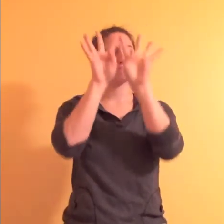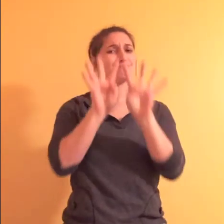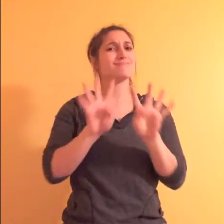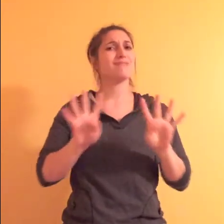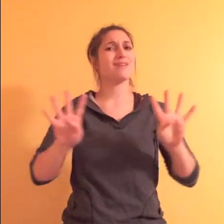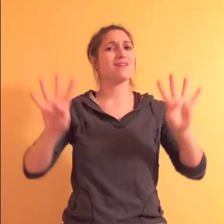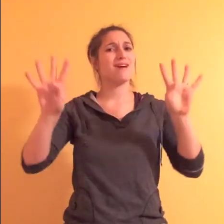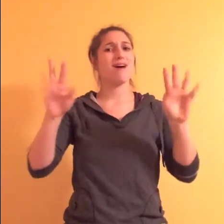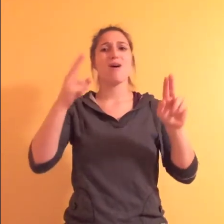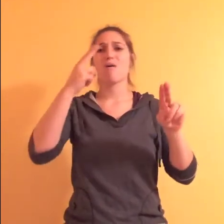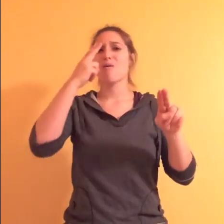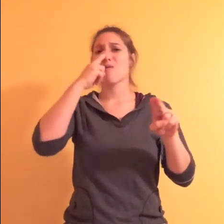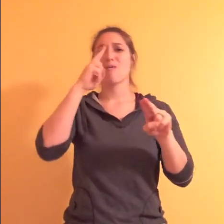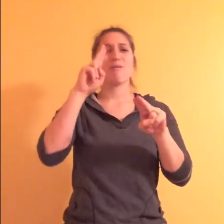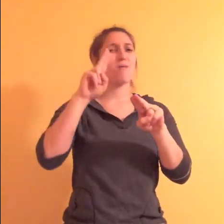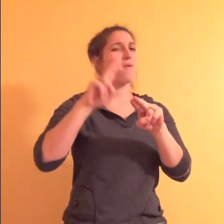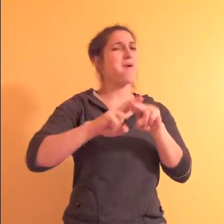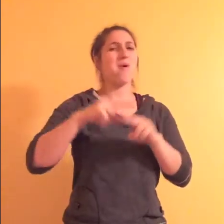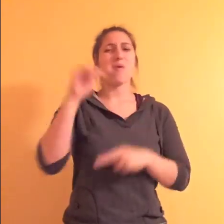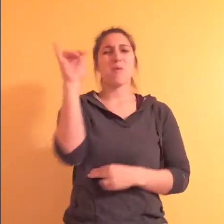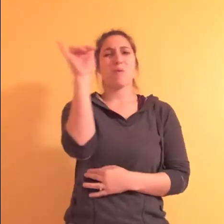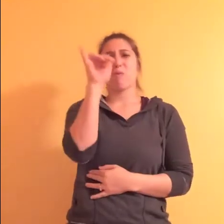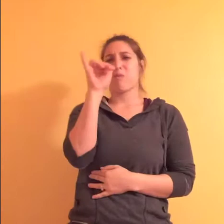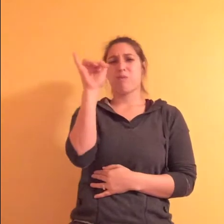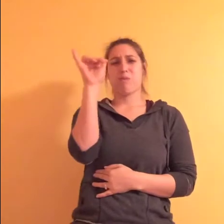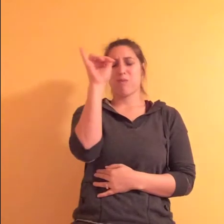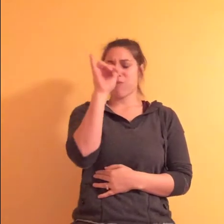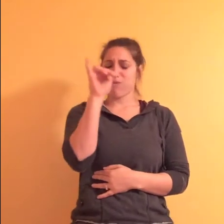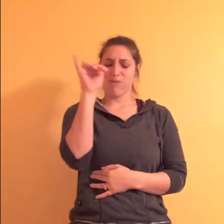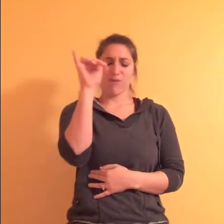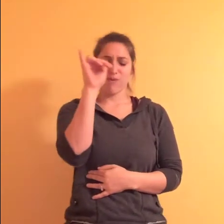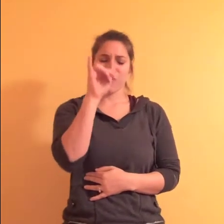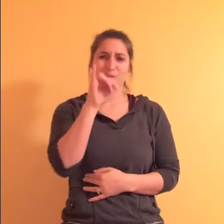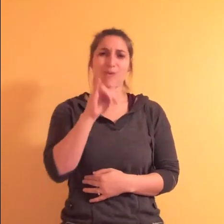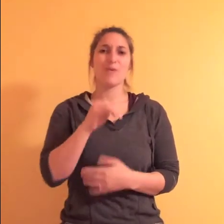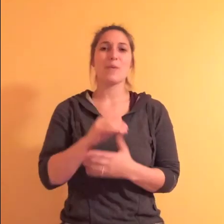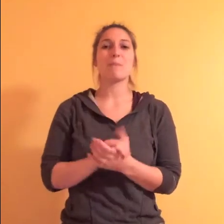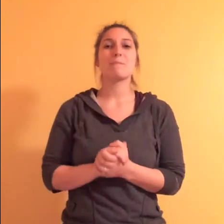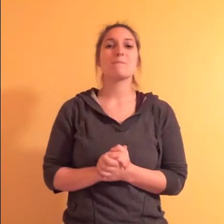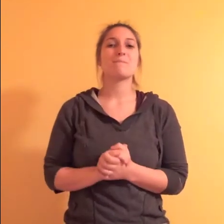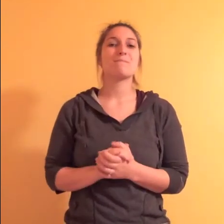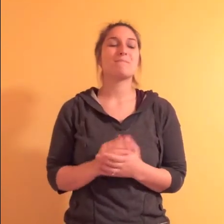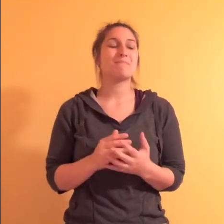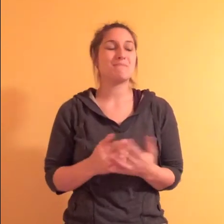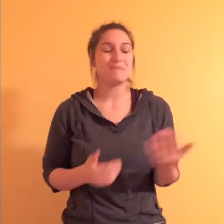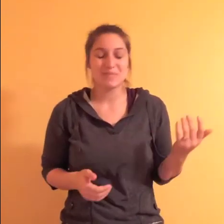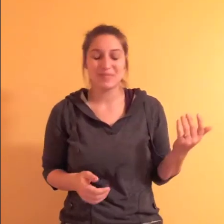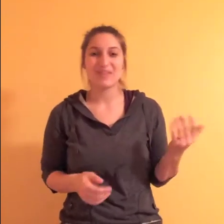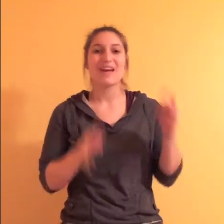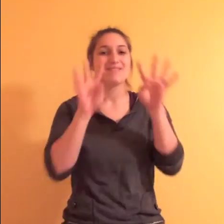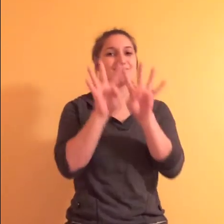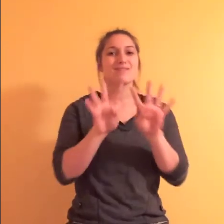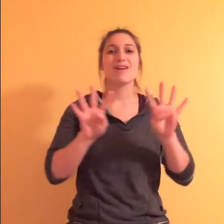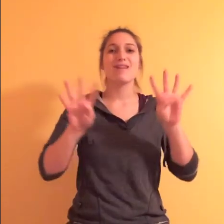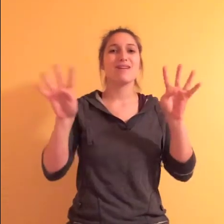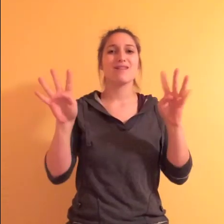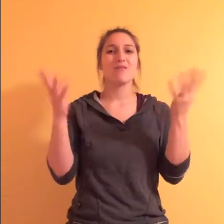Hanukkah, to celebrate Hanukkah, Hanukkah is